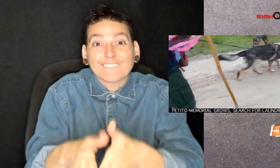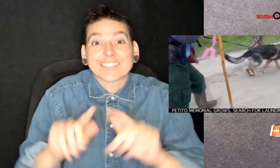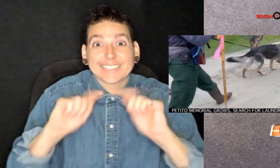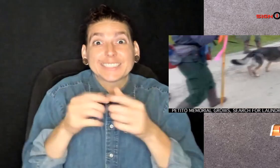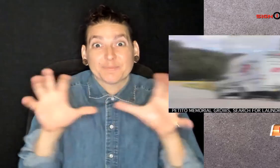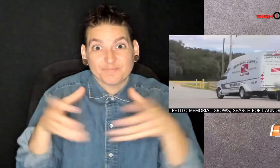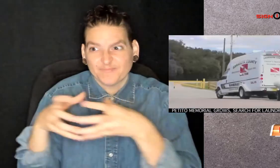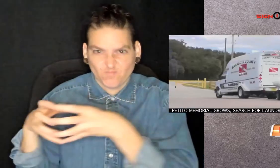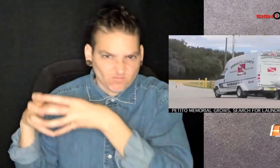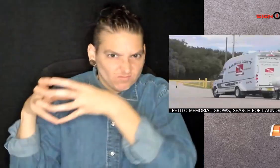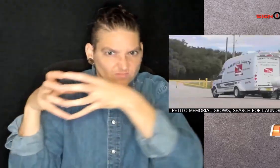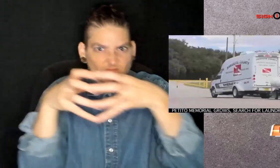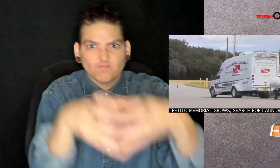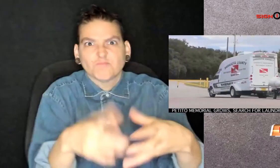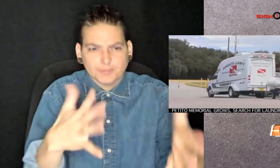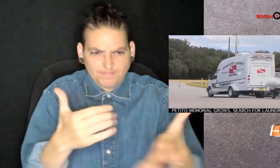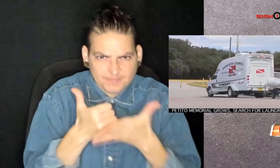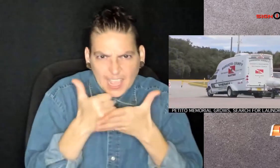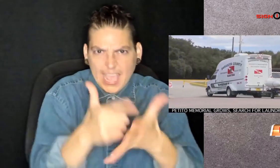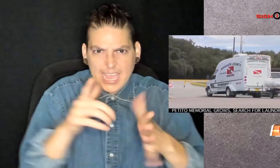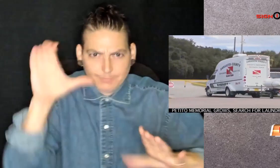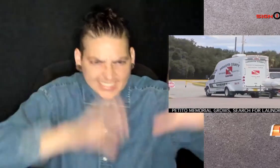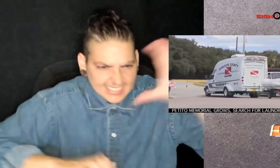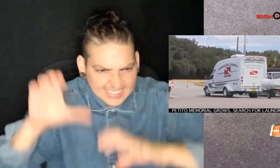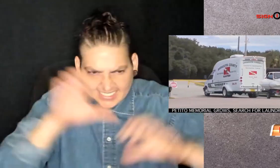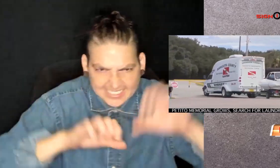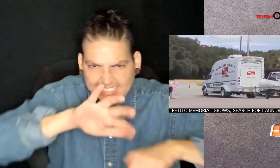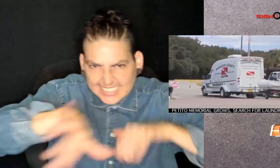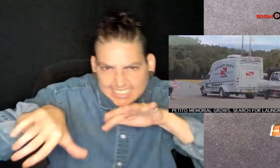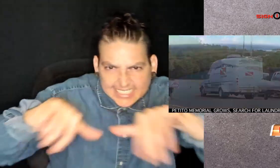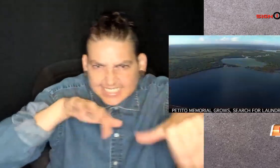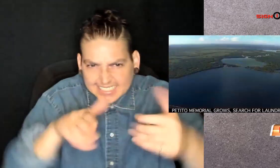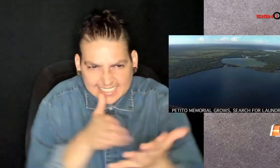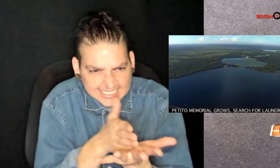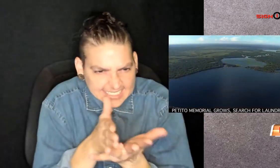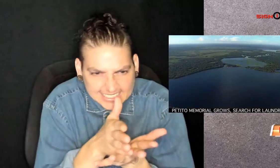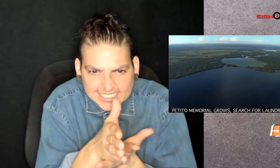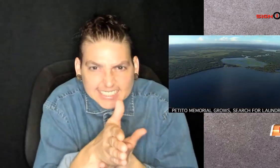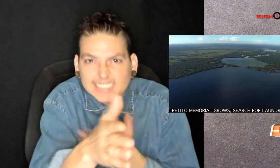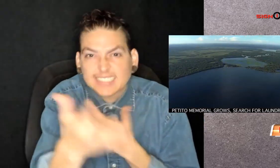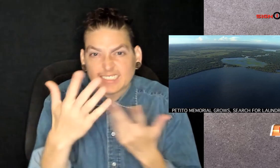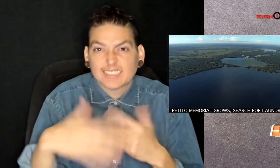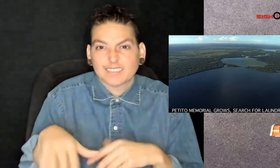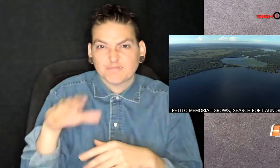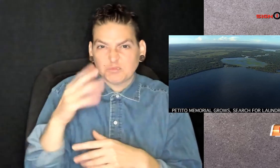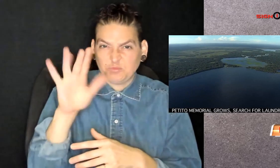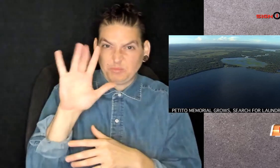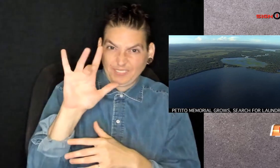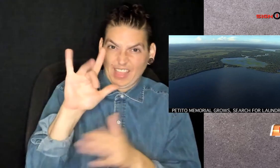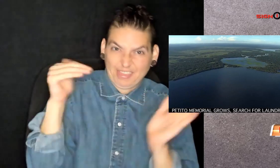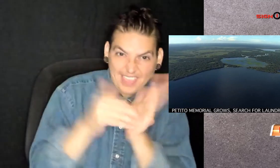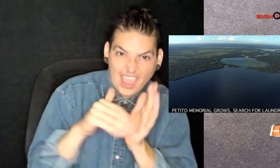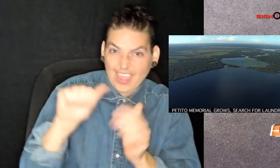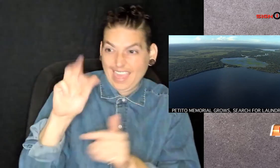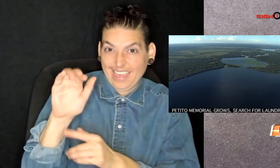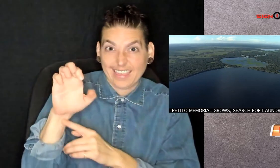dive team being brought in to help comb through every inch of the 25,000 acres